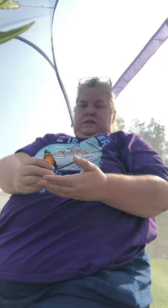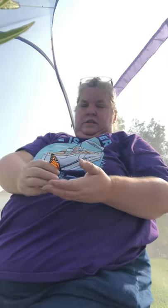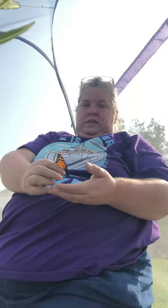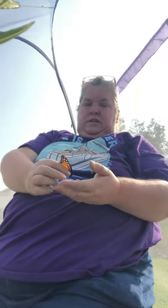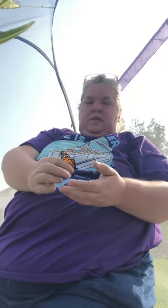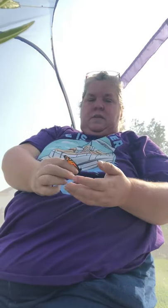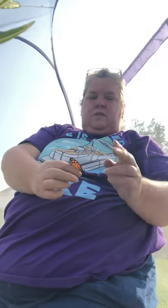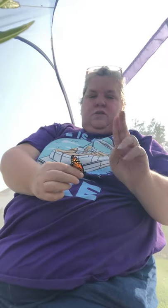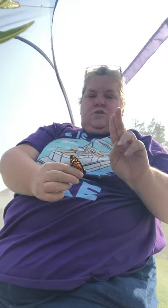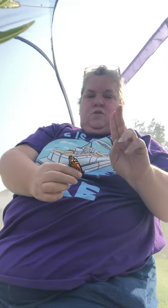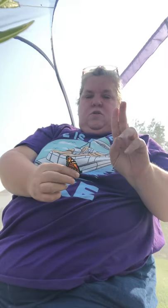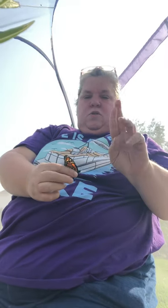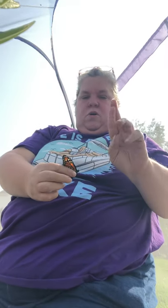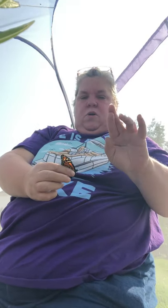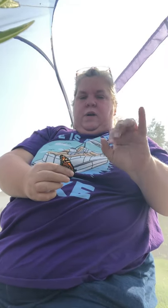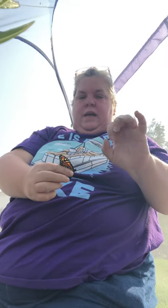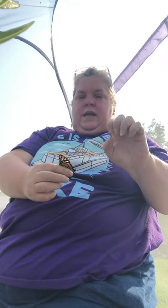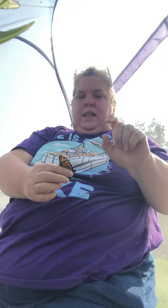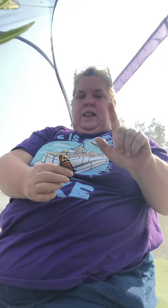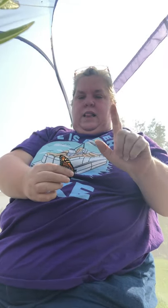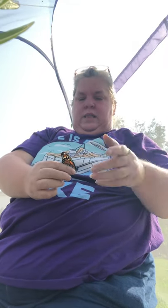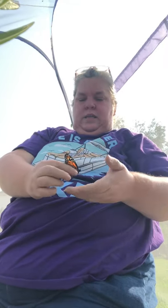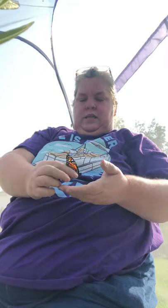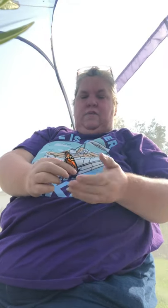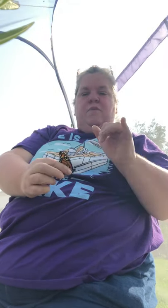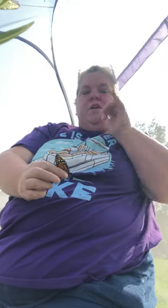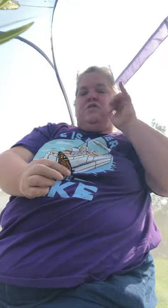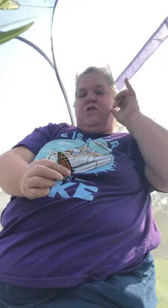this is Arielle from yesterday